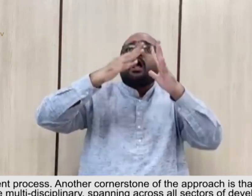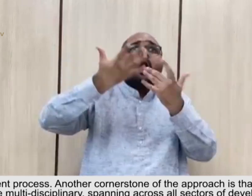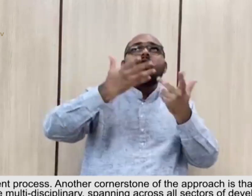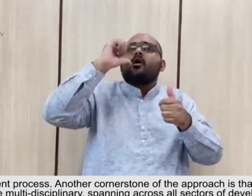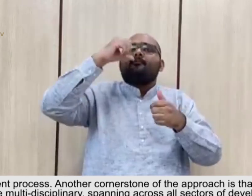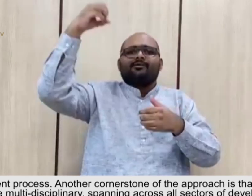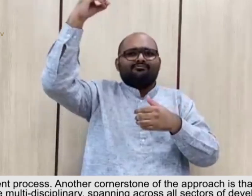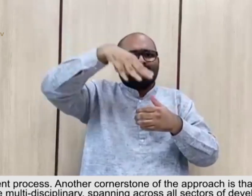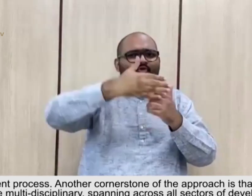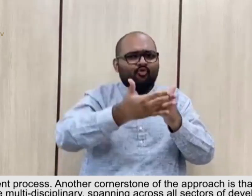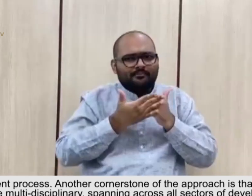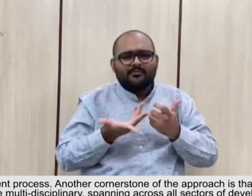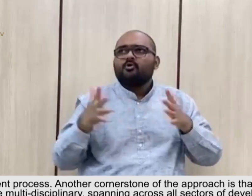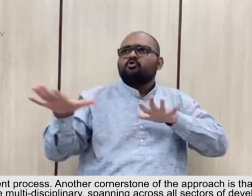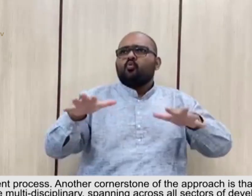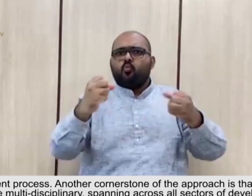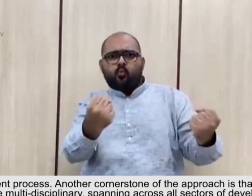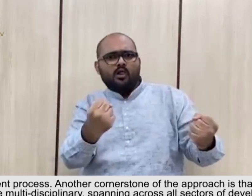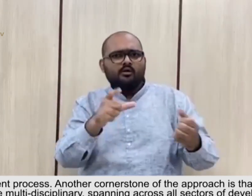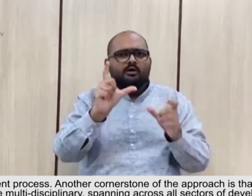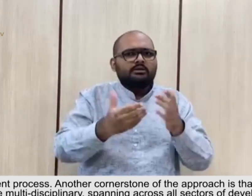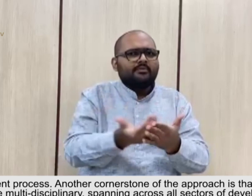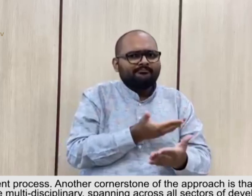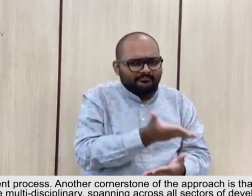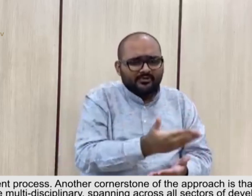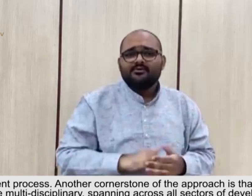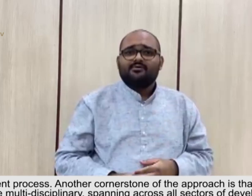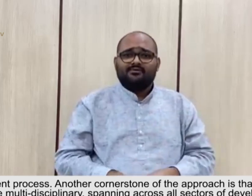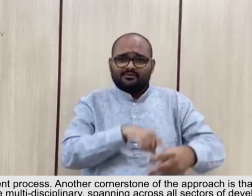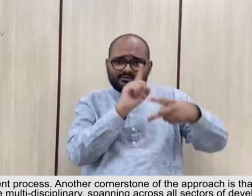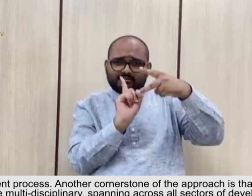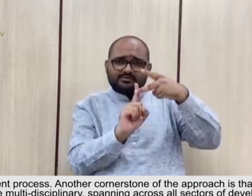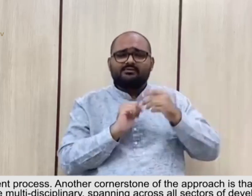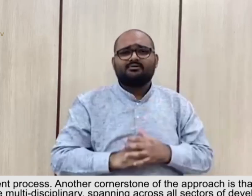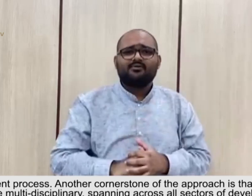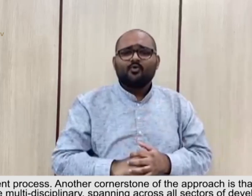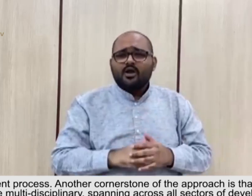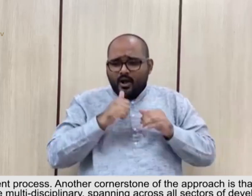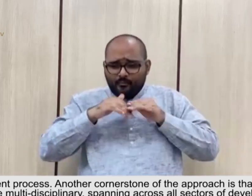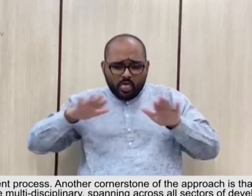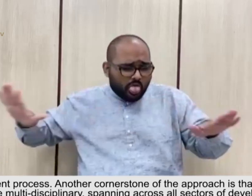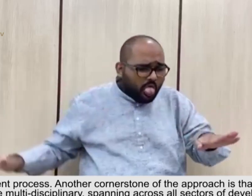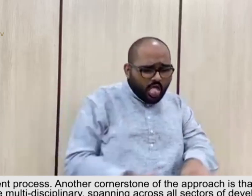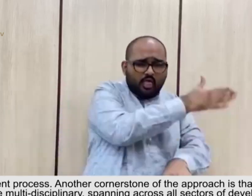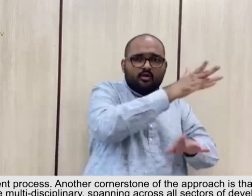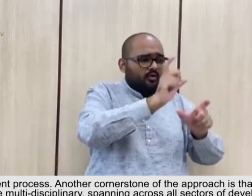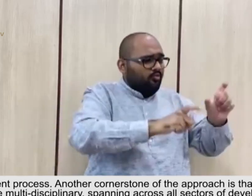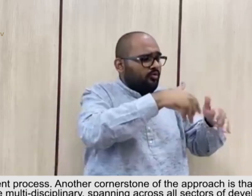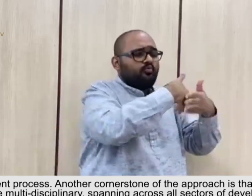.3 cornerstone of the approach is that mitigation must be